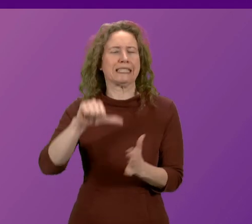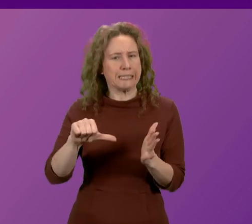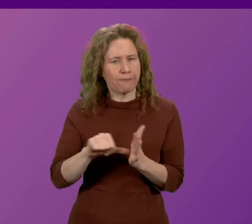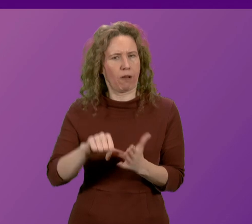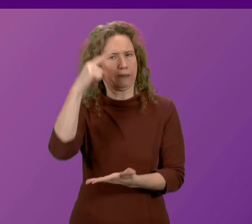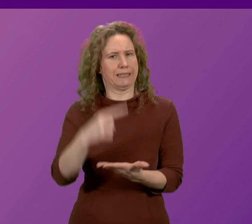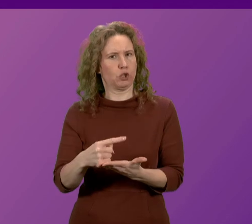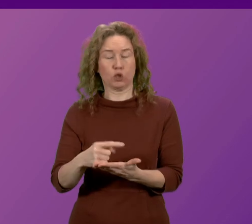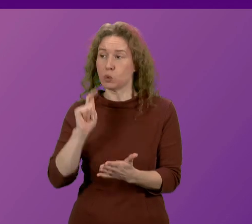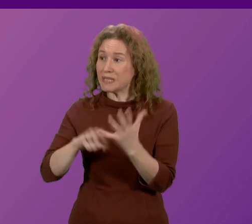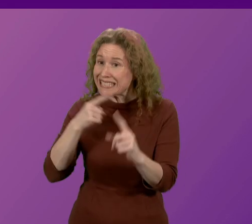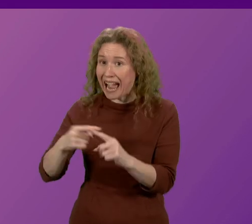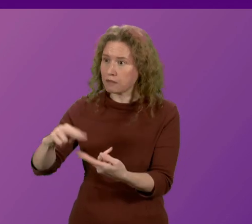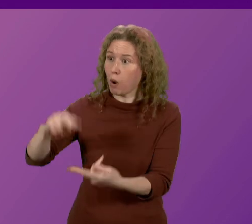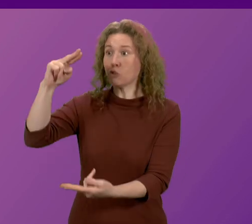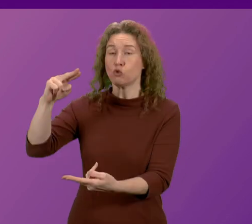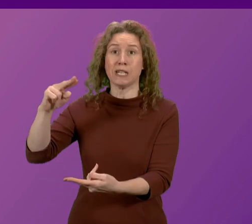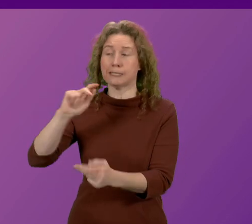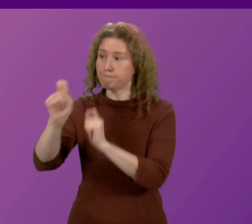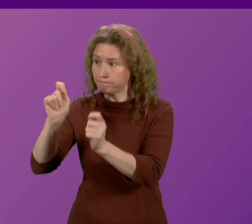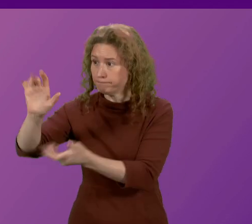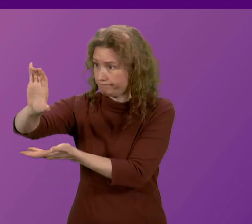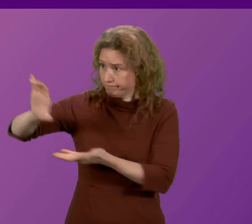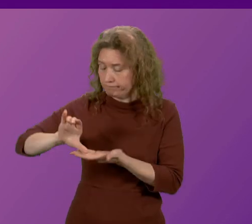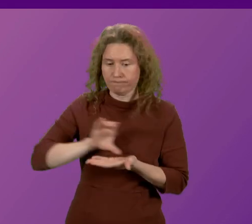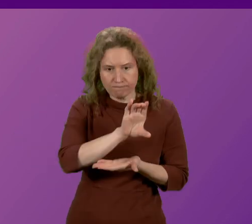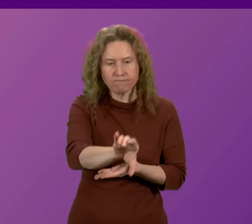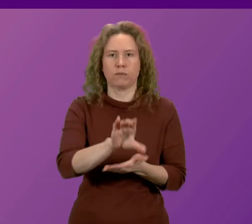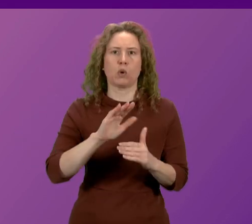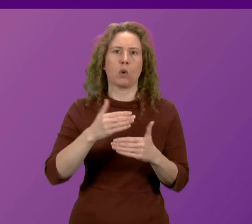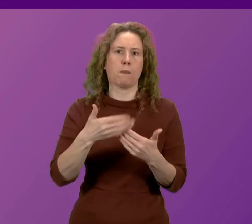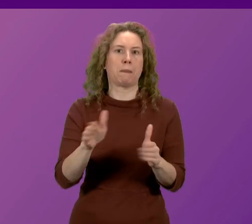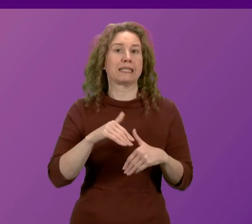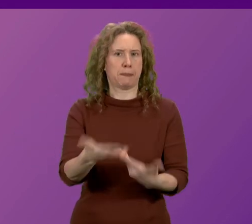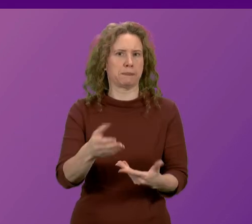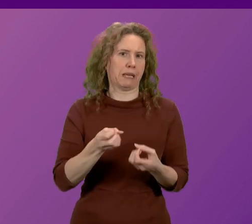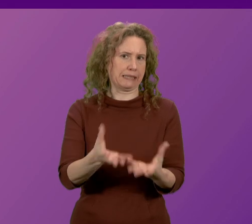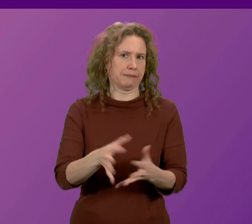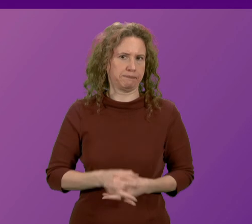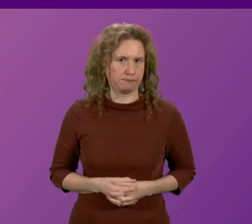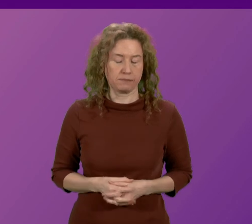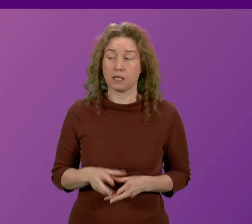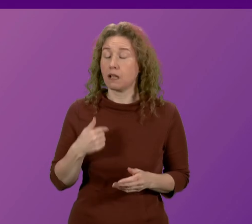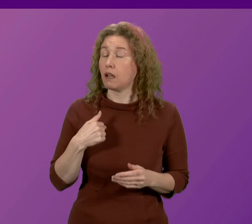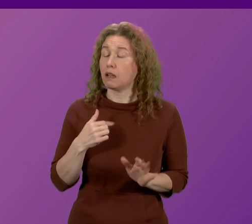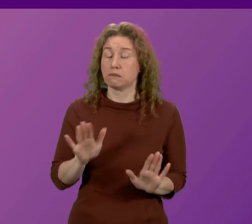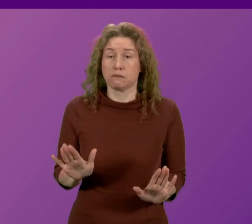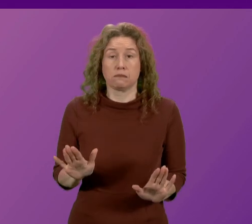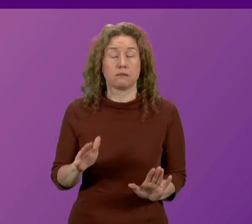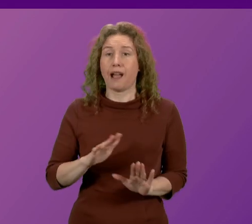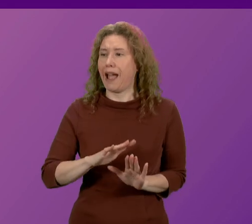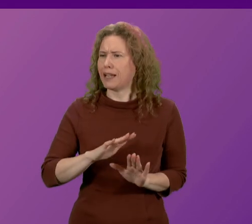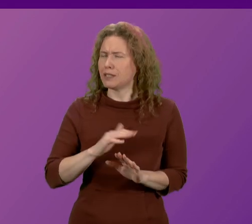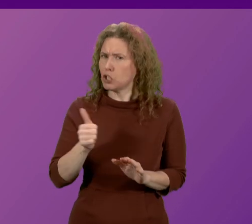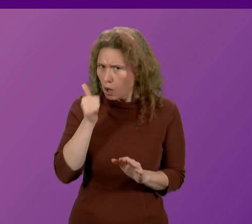on tax to increase public investment investment and to increase public expenditure. Now, I don't in any way